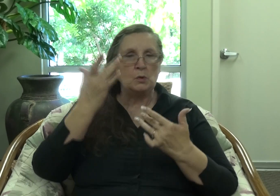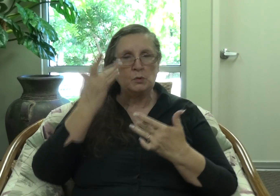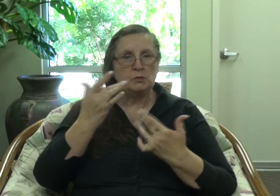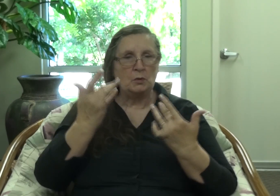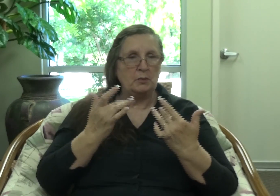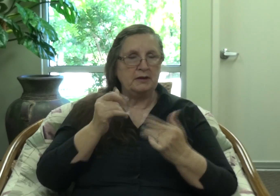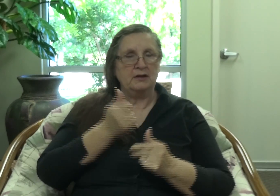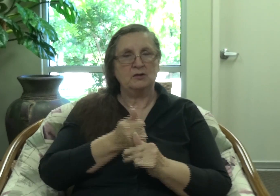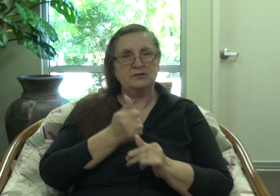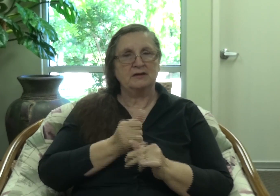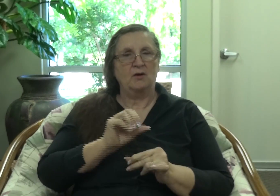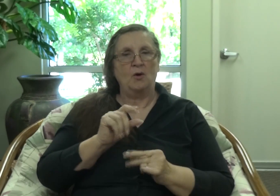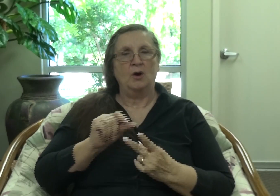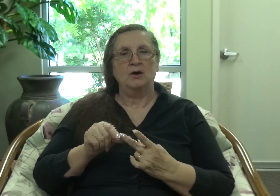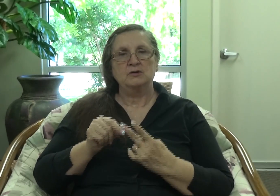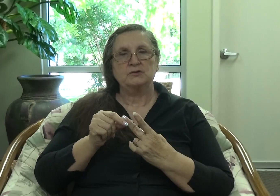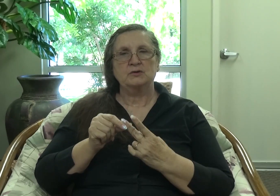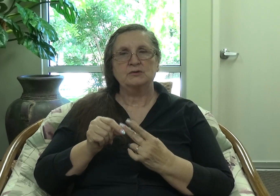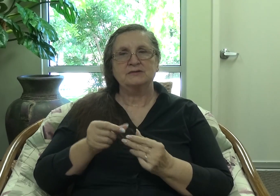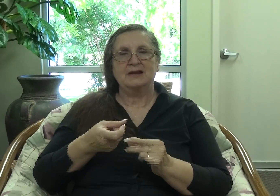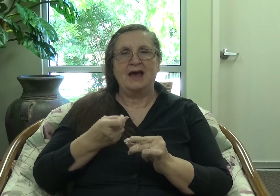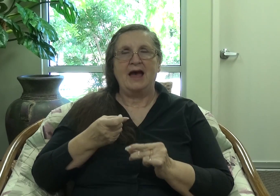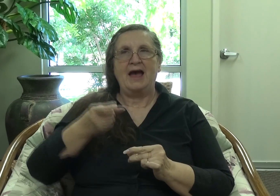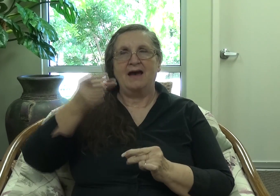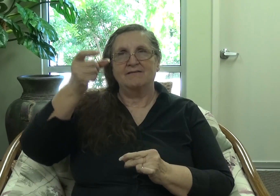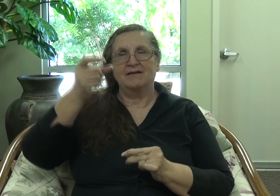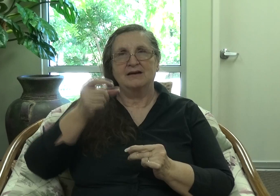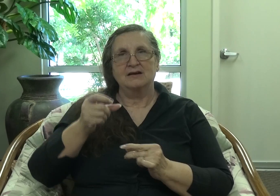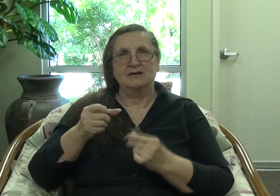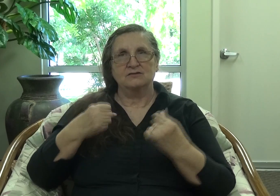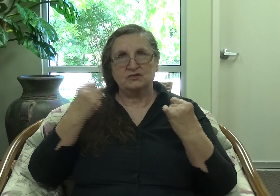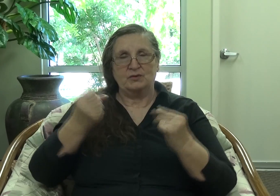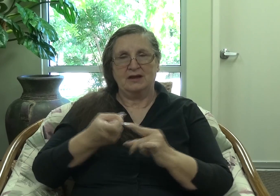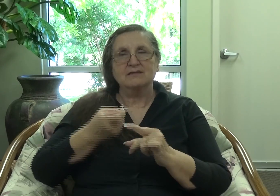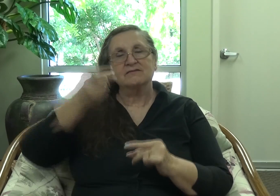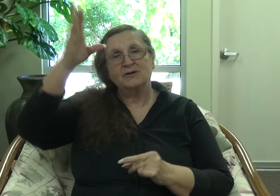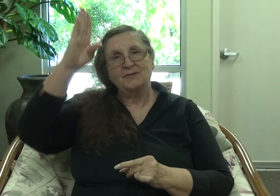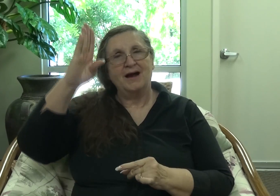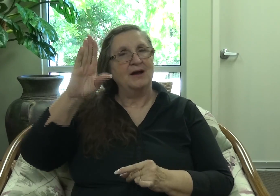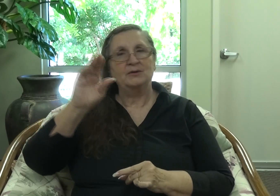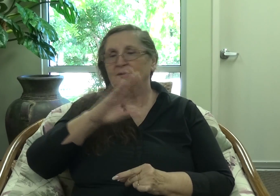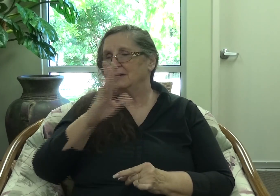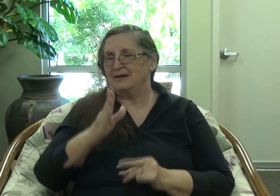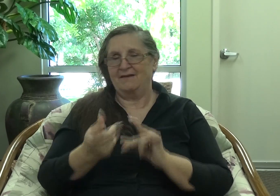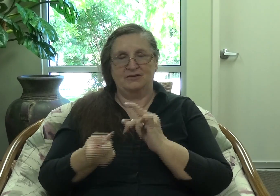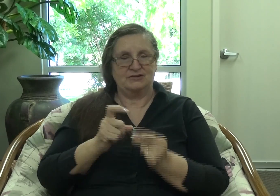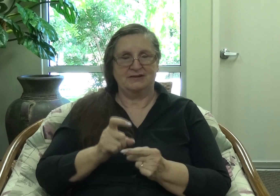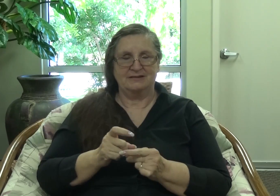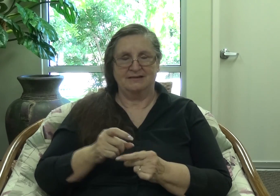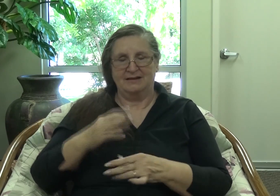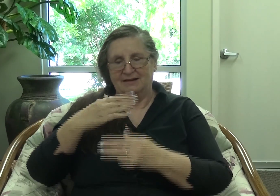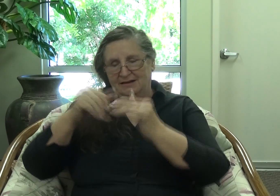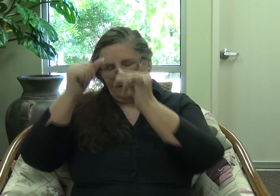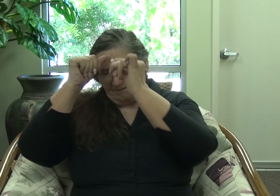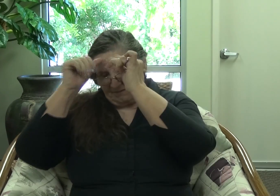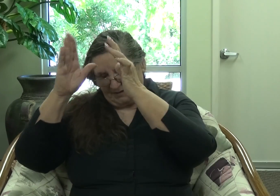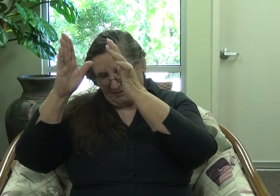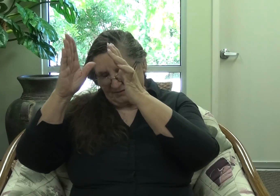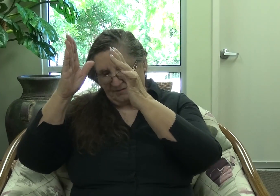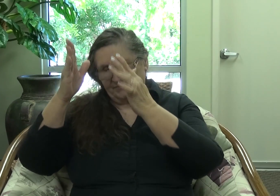or you can choose to draw your strength from an unchanging God. Let's go ahead and close in prayer. Dear Heavenly Father, Lord, we just come before you and